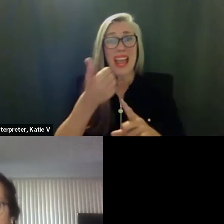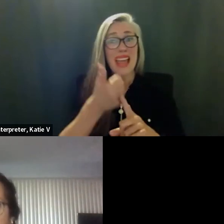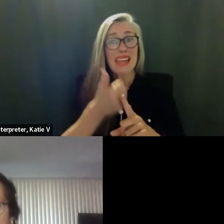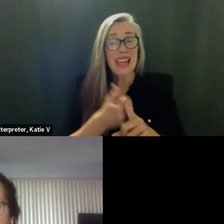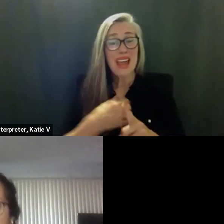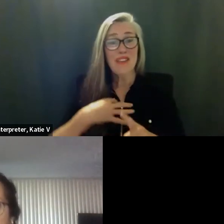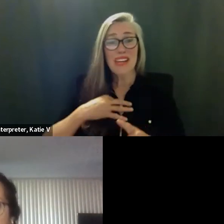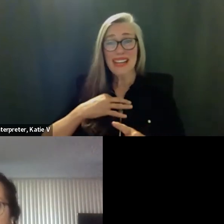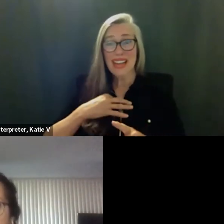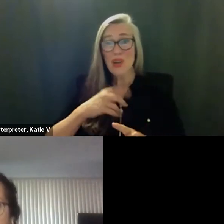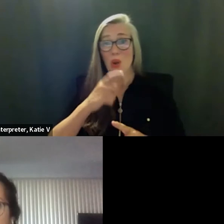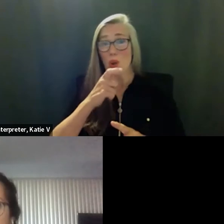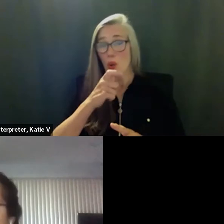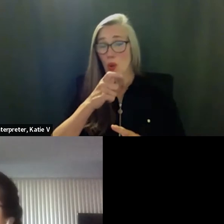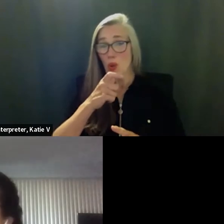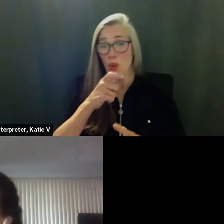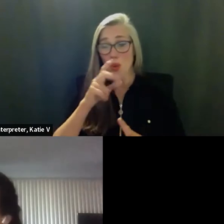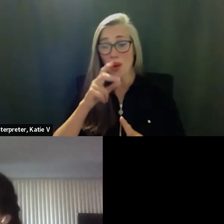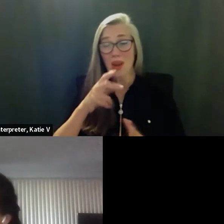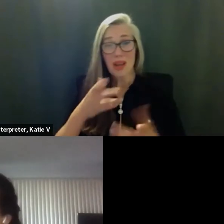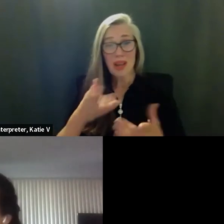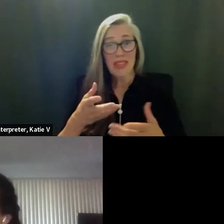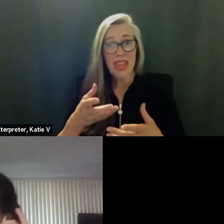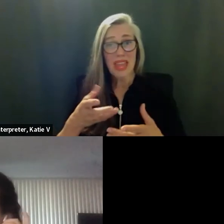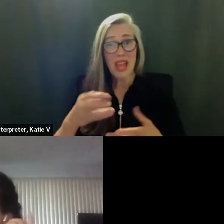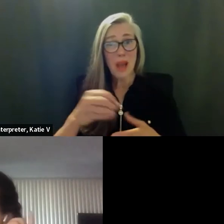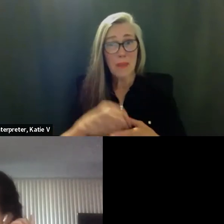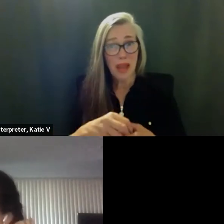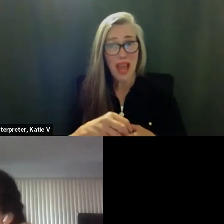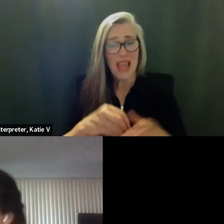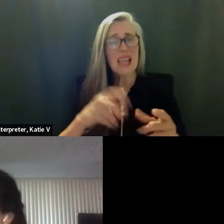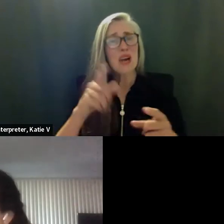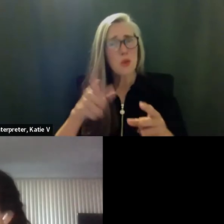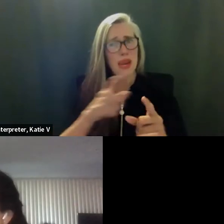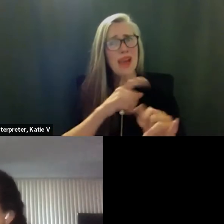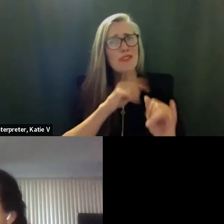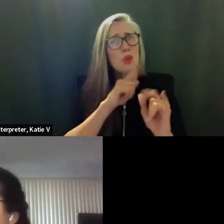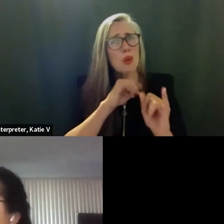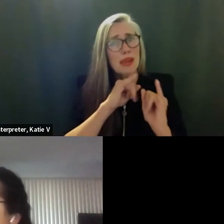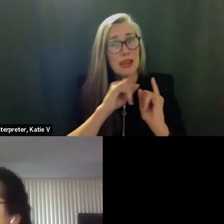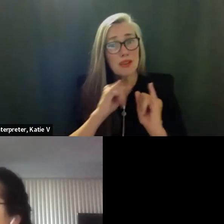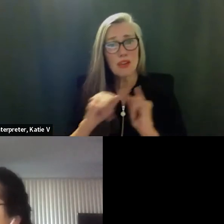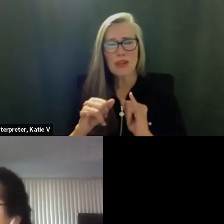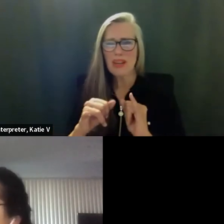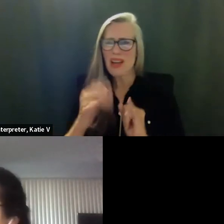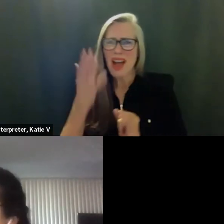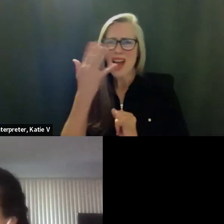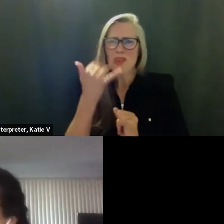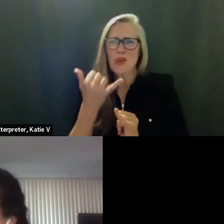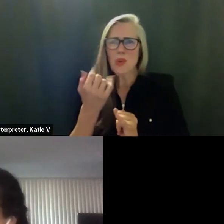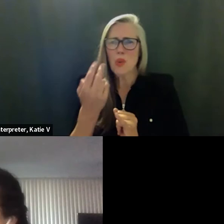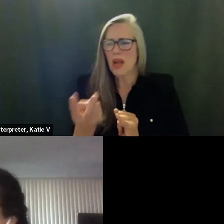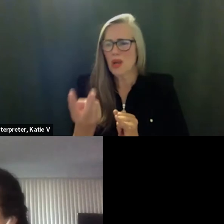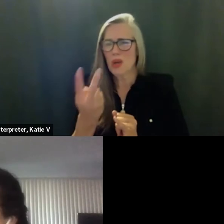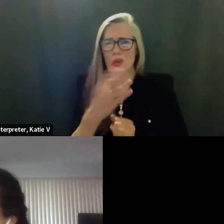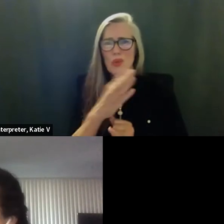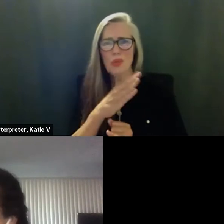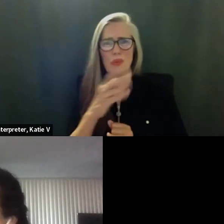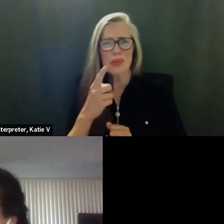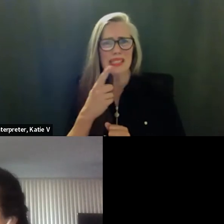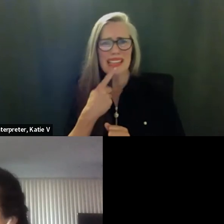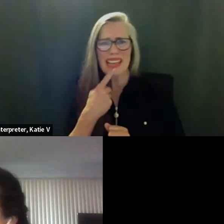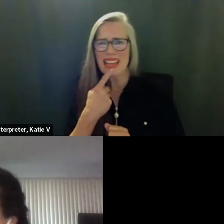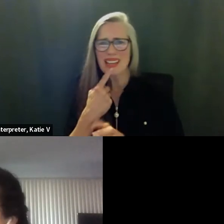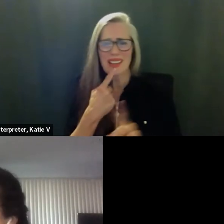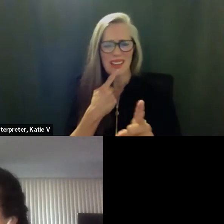i don't see why we would have two board members who would eliminate candidates from being interviewed that doesn't sit